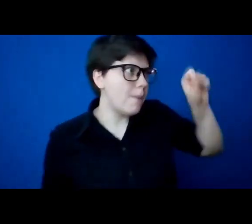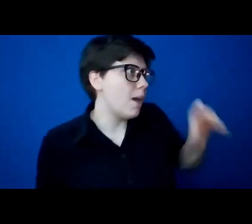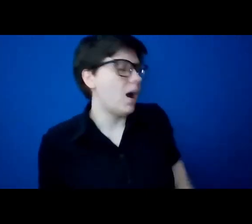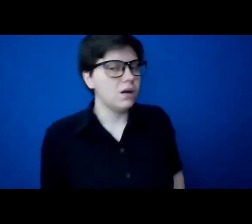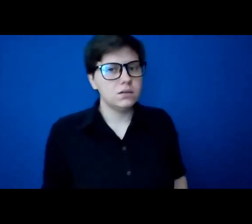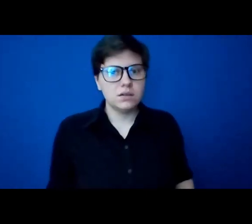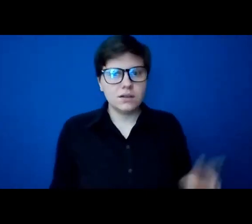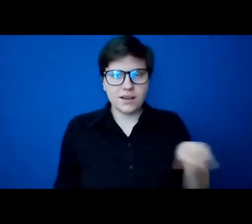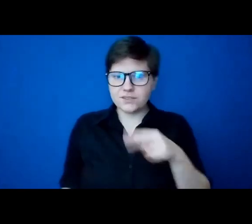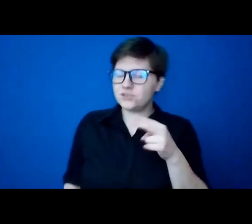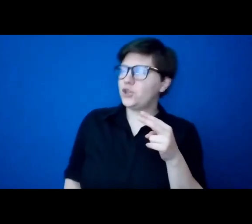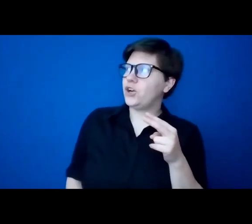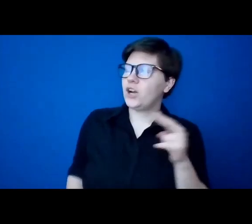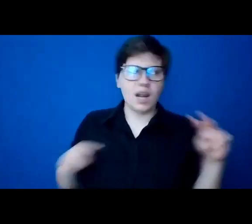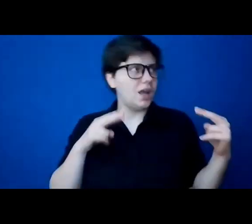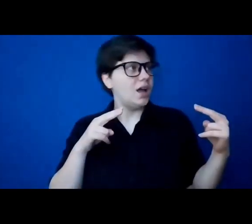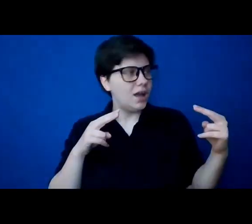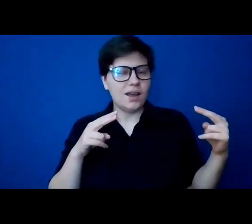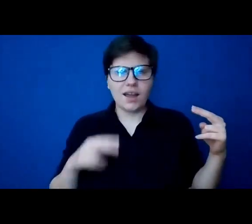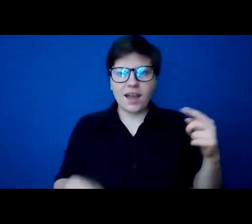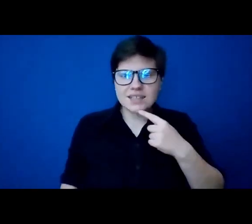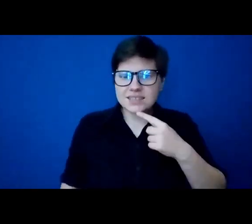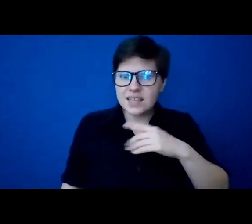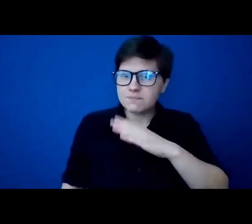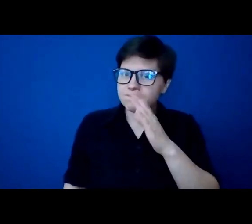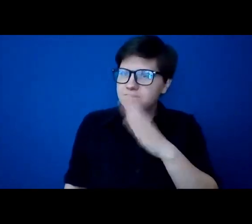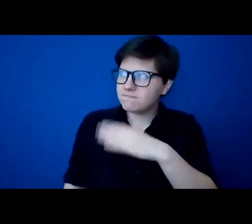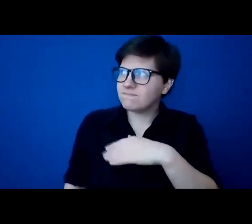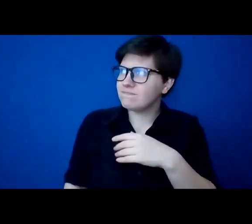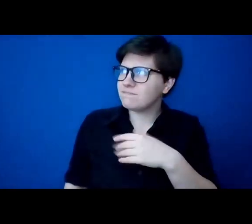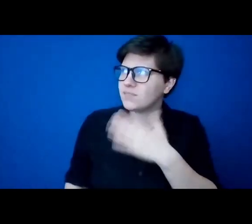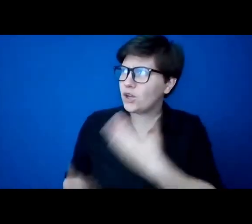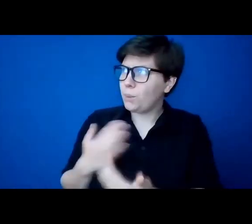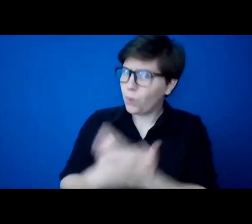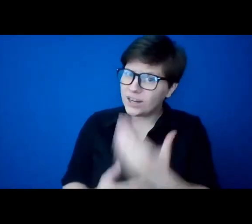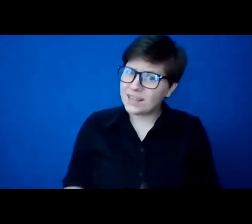turned to me, looked in my eyes, and he said, good morning.